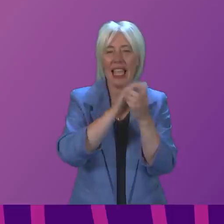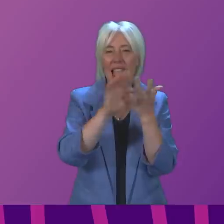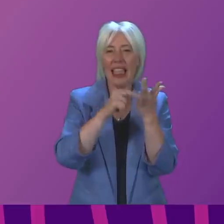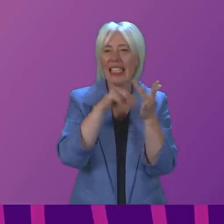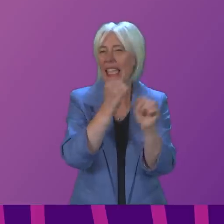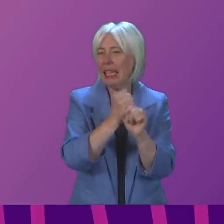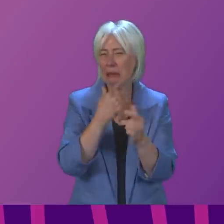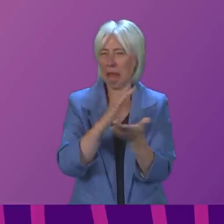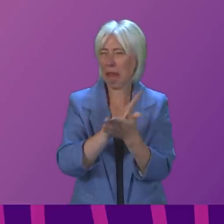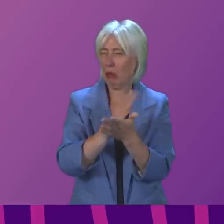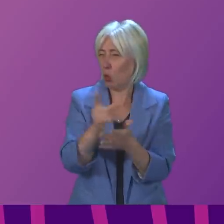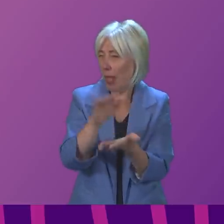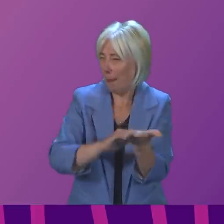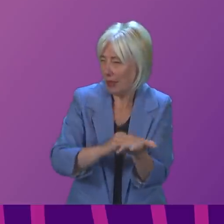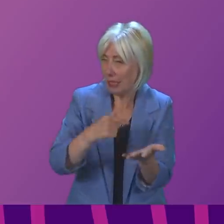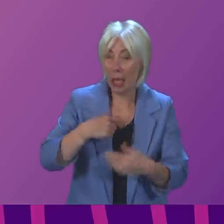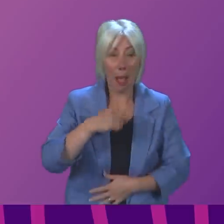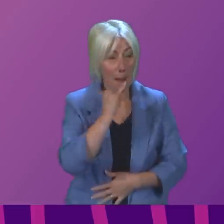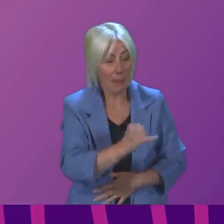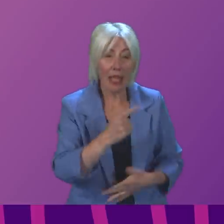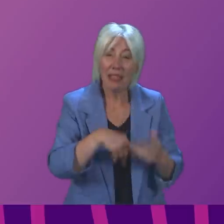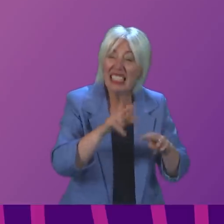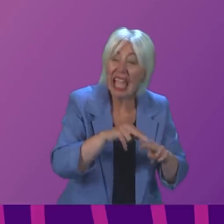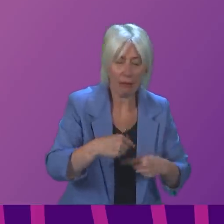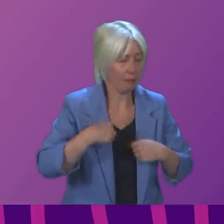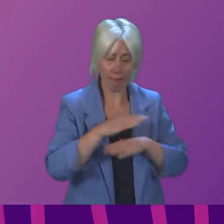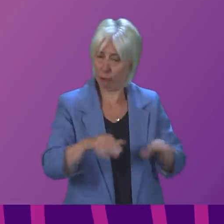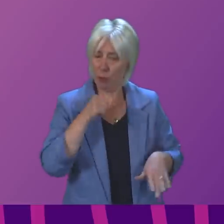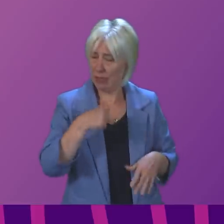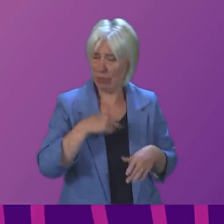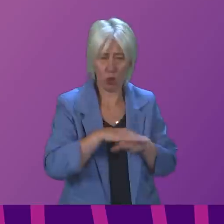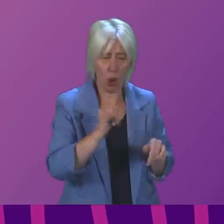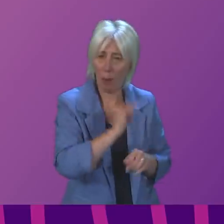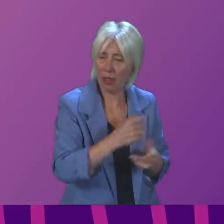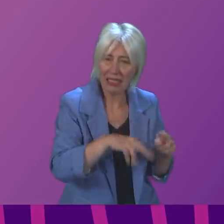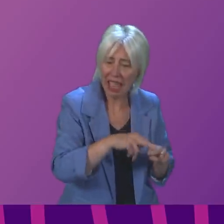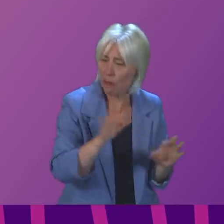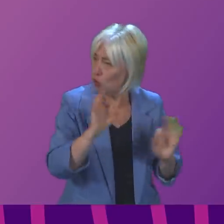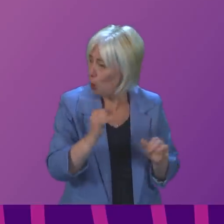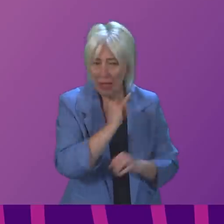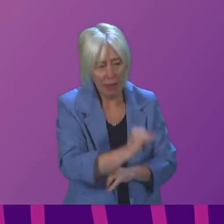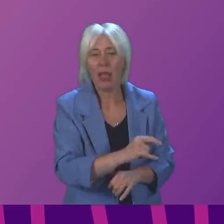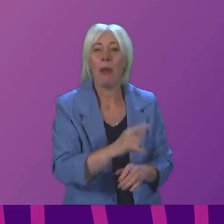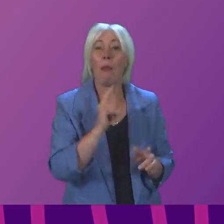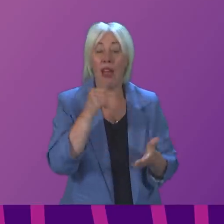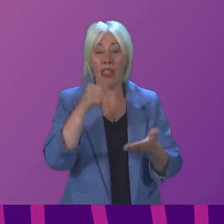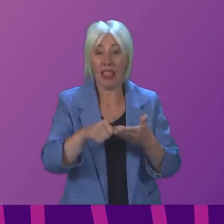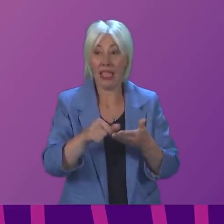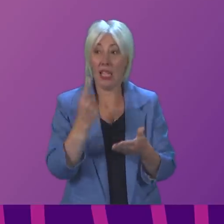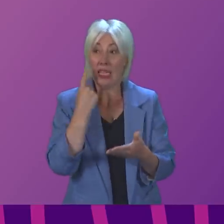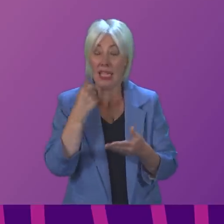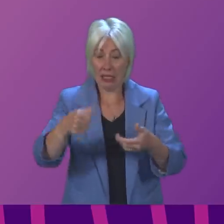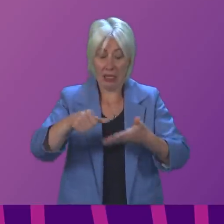I am not blaming staff. Nobody is blaming staff. But the letter that was written to me and to the health secretary yesterday was from